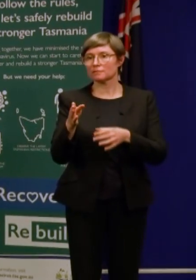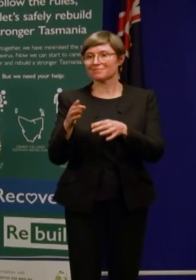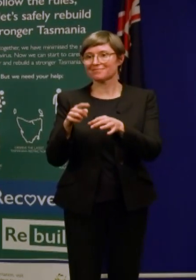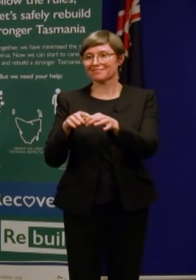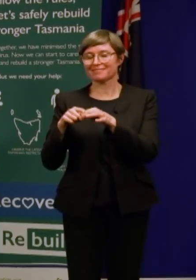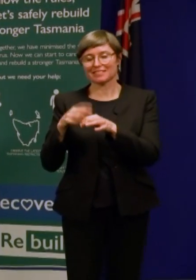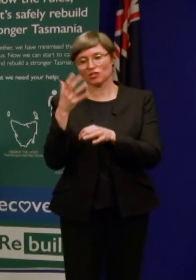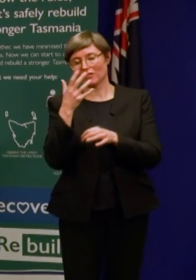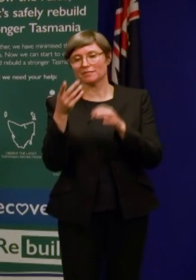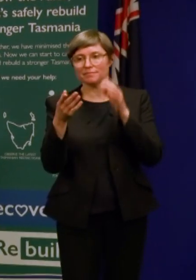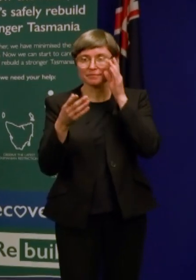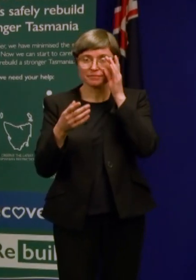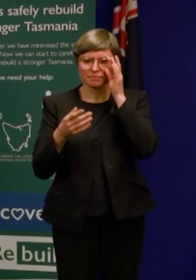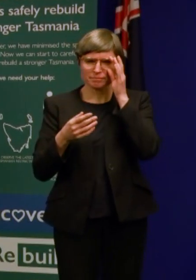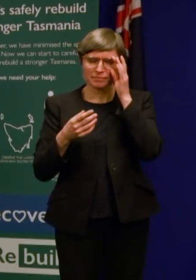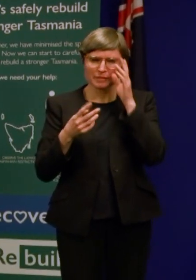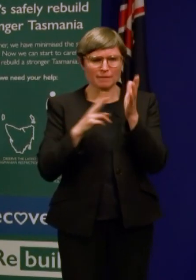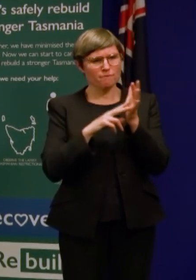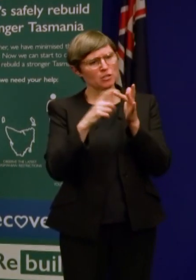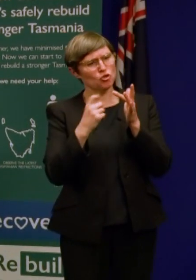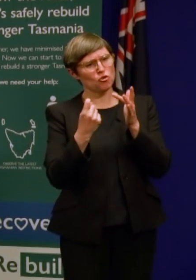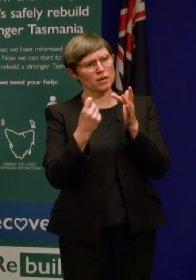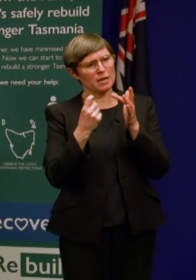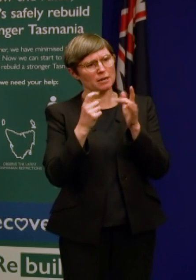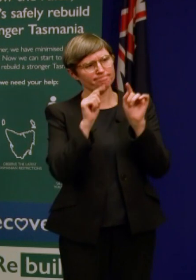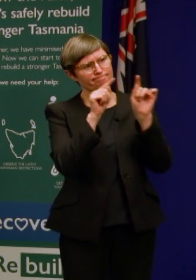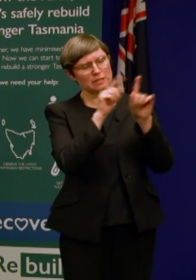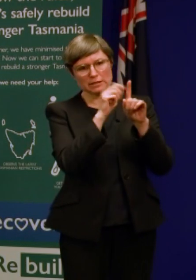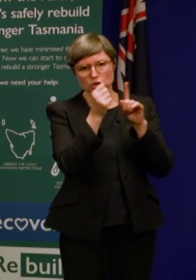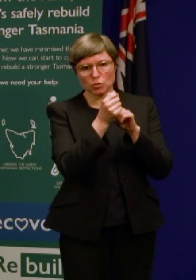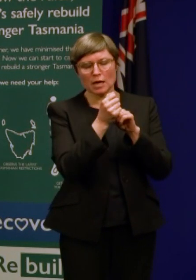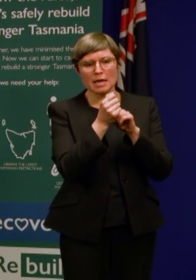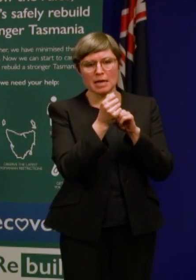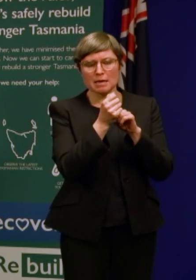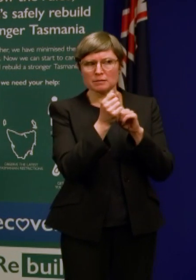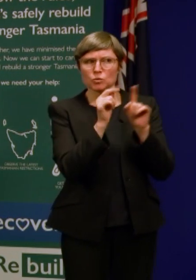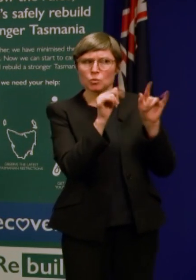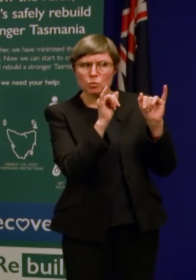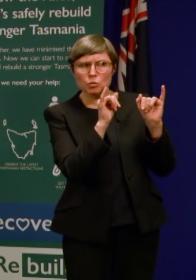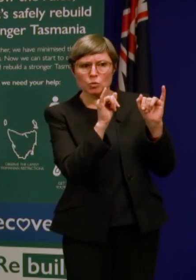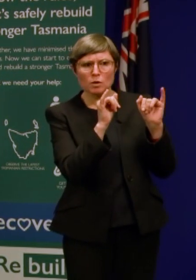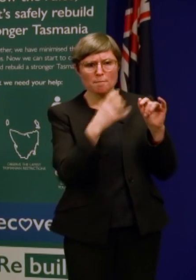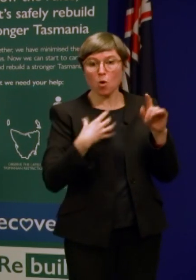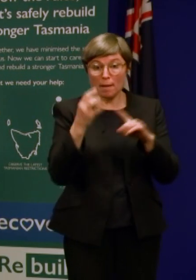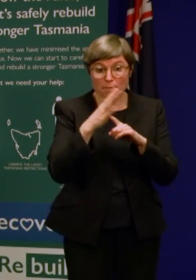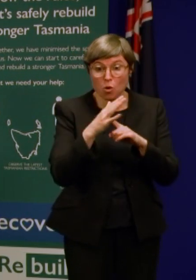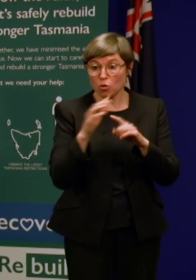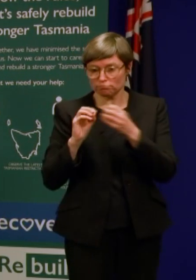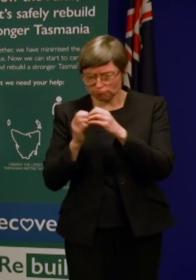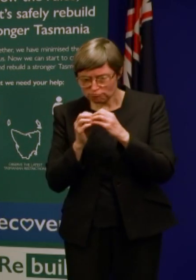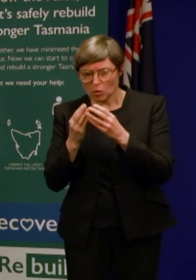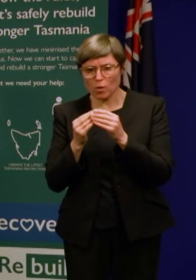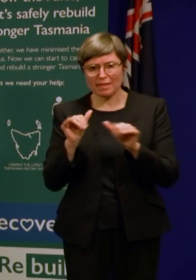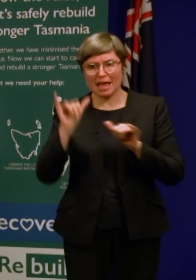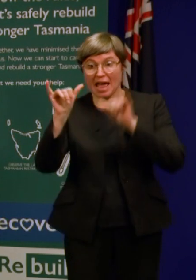Sorry, does the situation with Victoria make it all the more urgent that these discussions with airlines about direct flights from other places happen